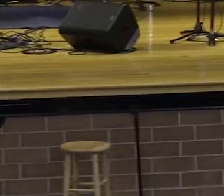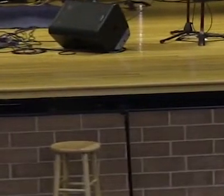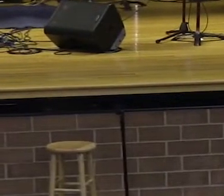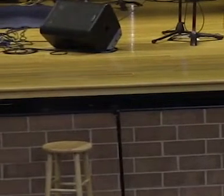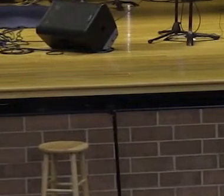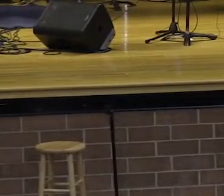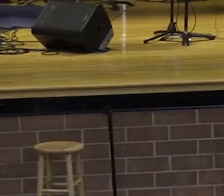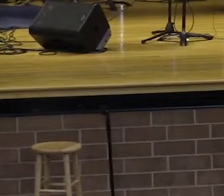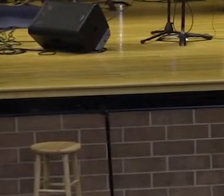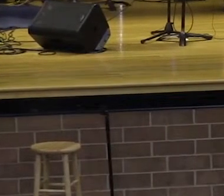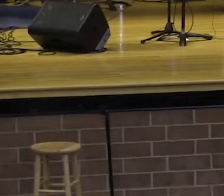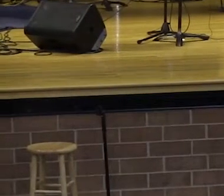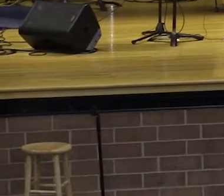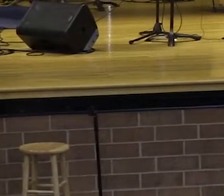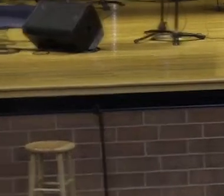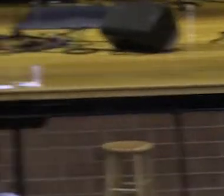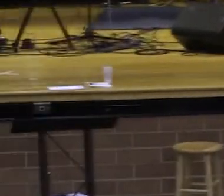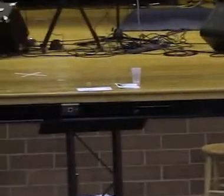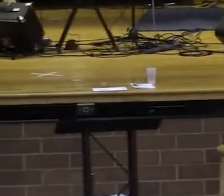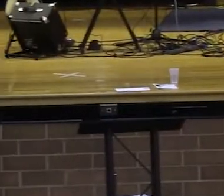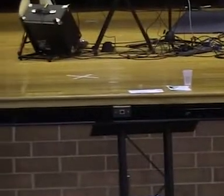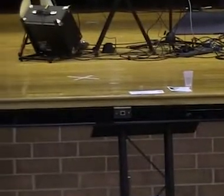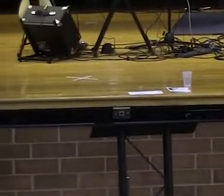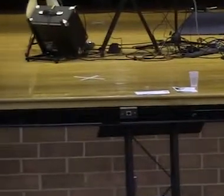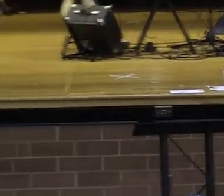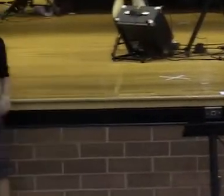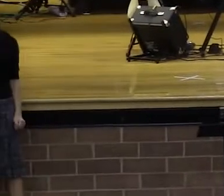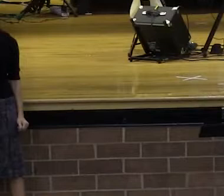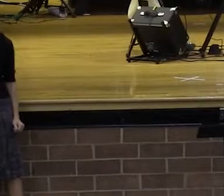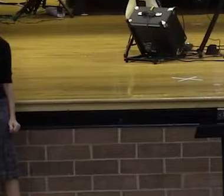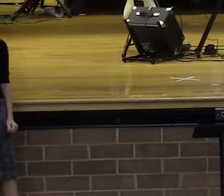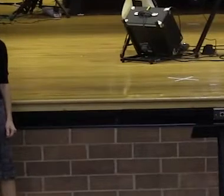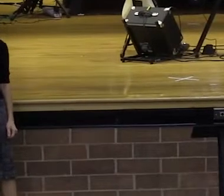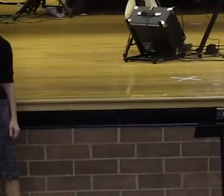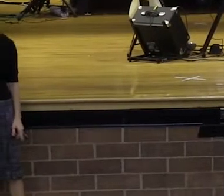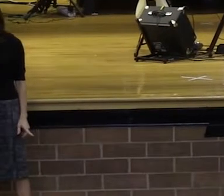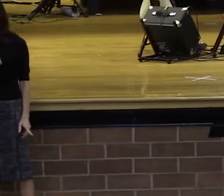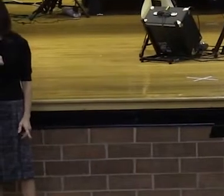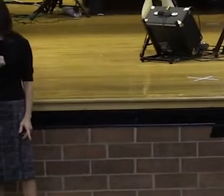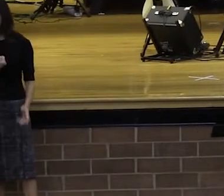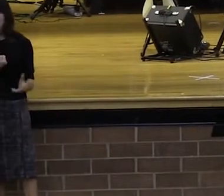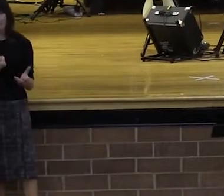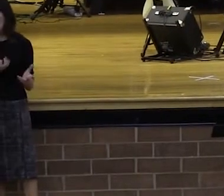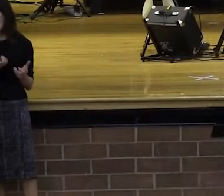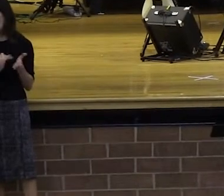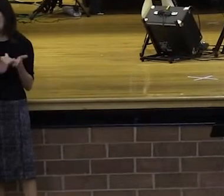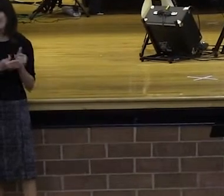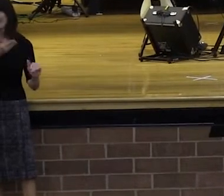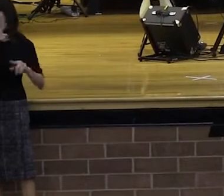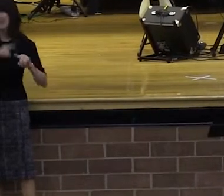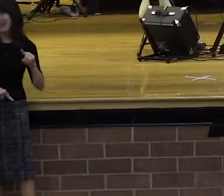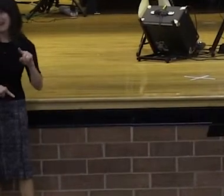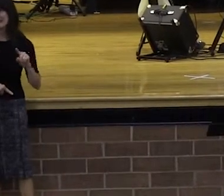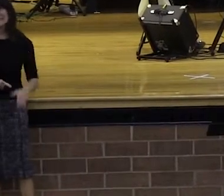have that forgiveness in your heart? And then, but man, you prayed about it and you saw God and God gave you the ability. Am I the